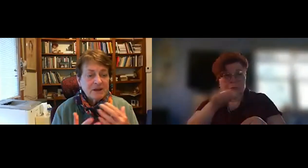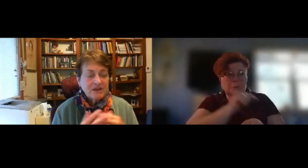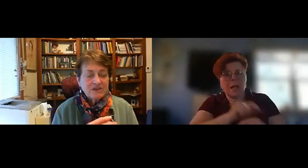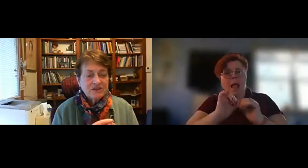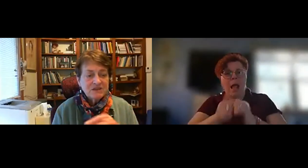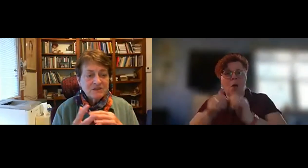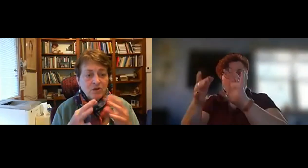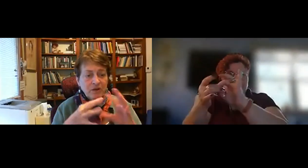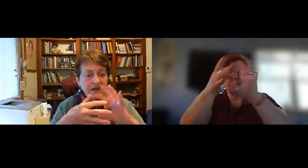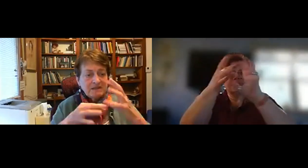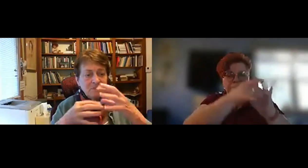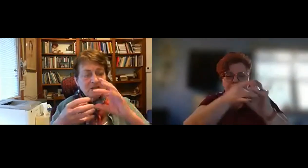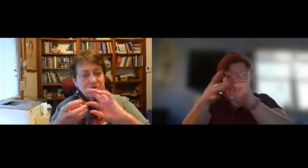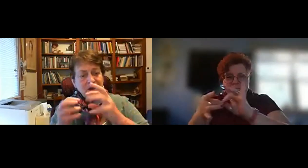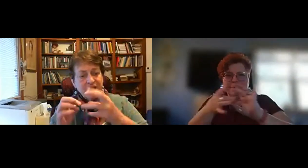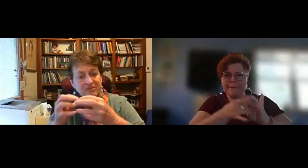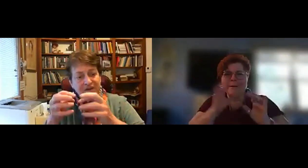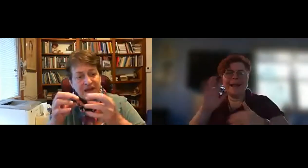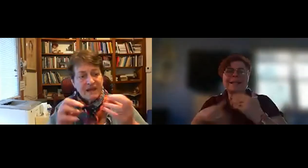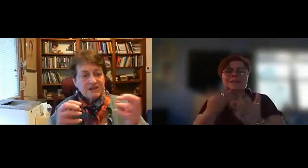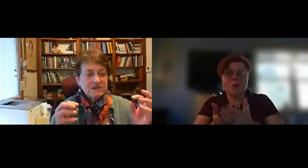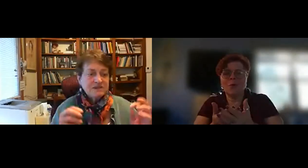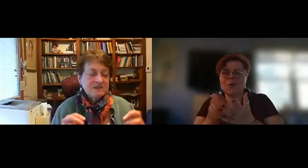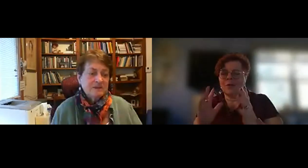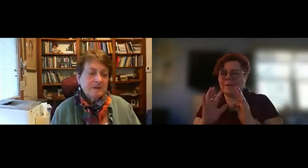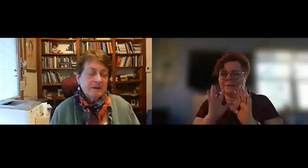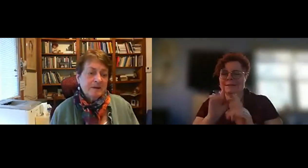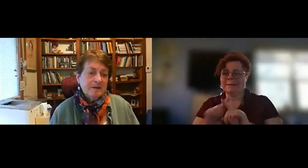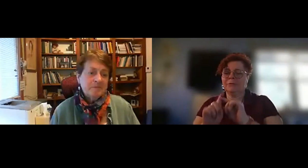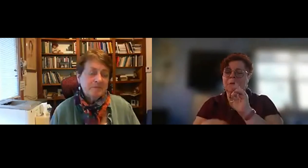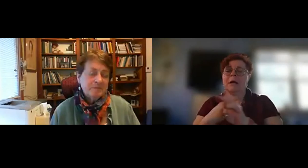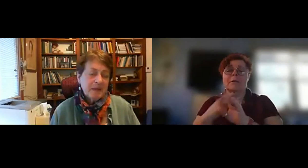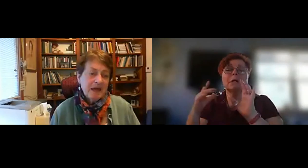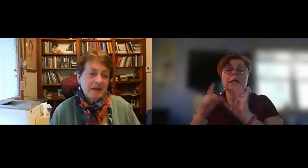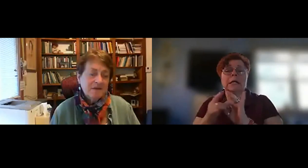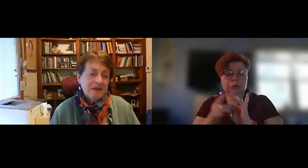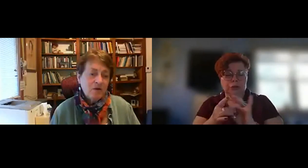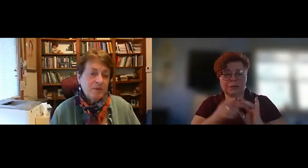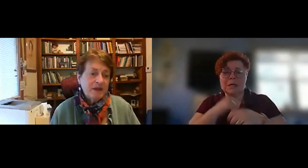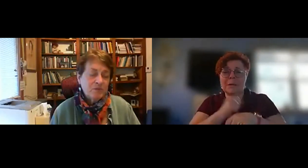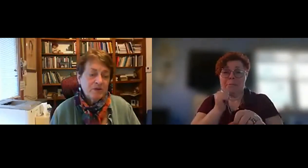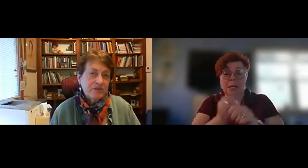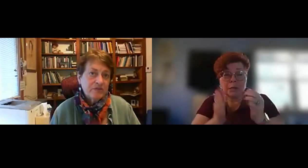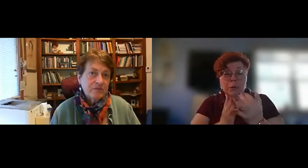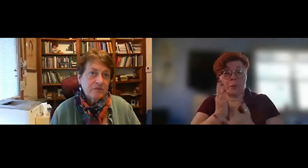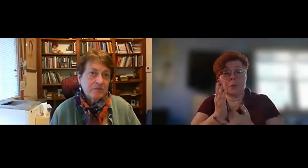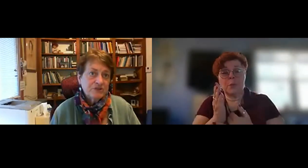and it just it's all to me it's all kind of connections um and they all begin with just